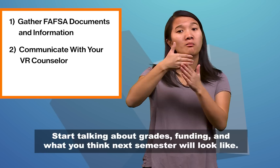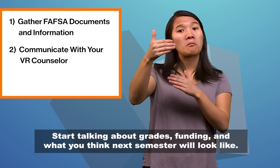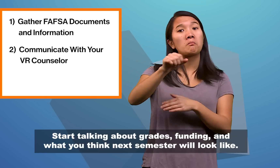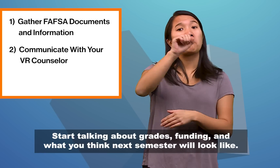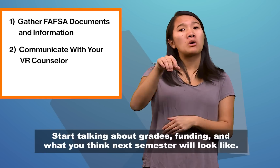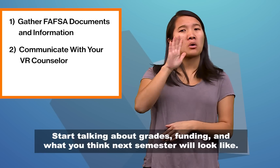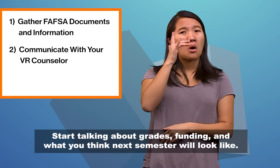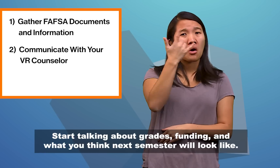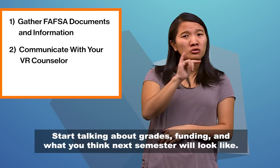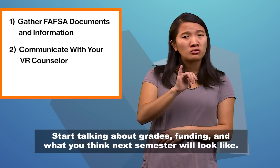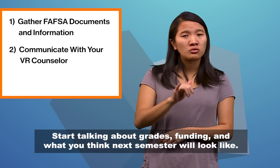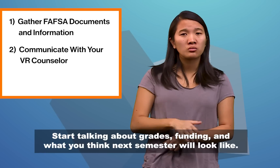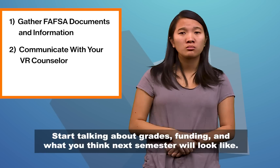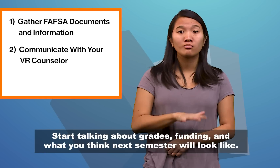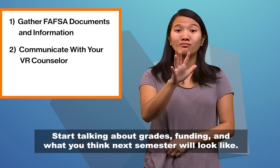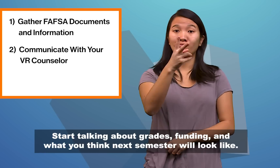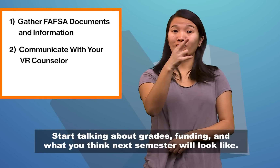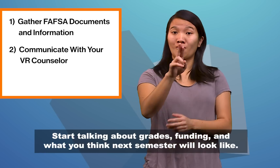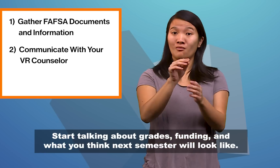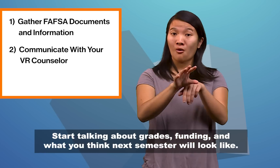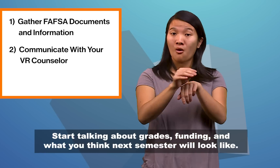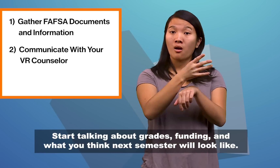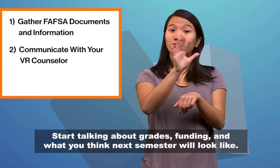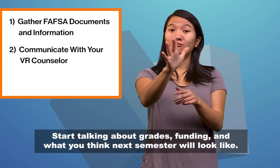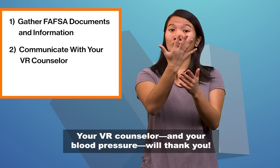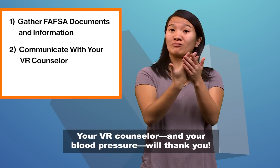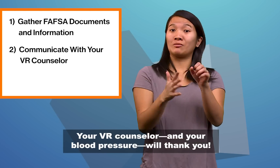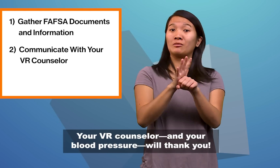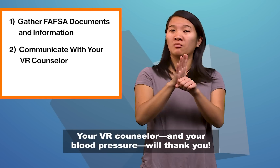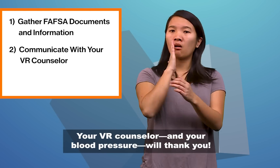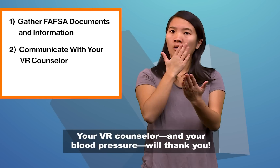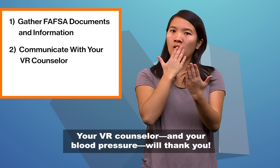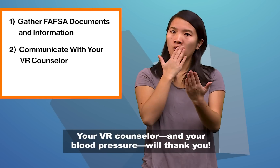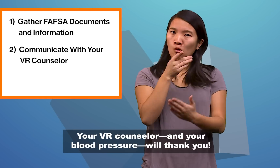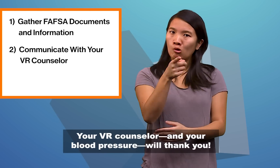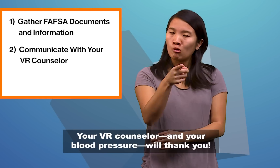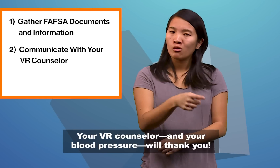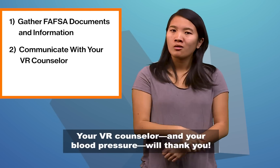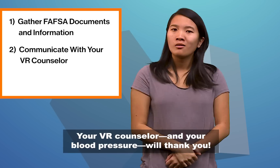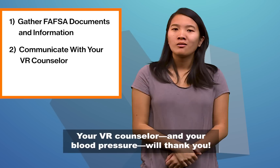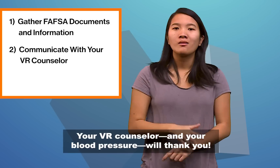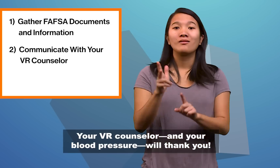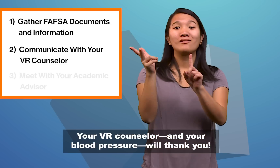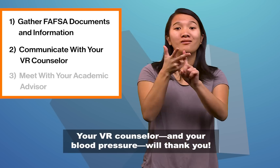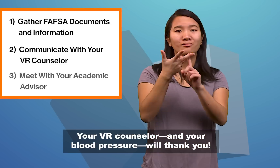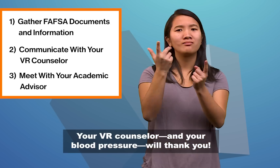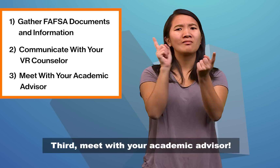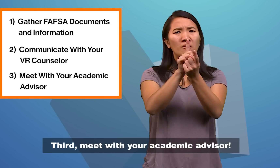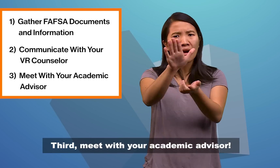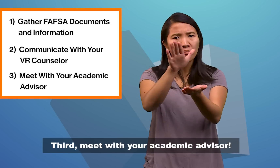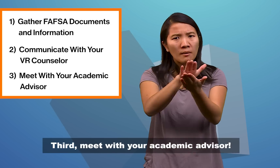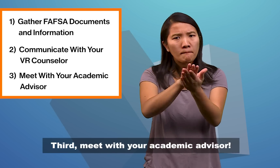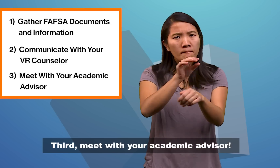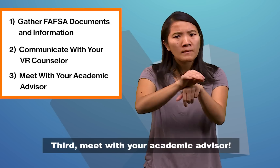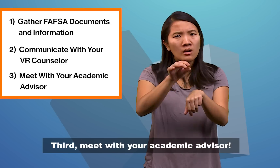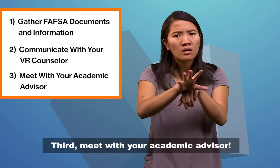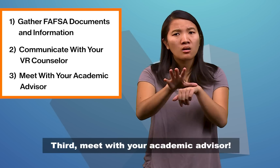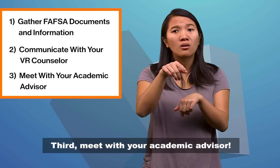grades, funding, and what you think next semester will look like. Your VR counselor and your blood pressure will thank you. Third, meet with your academic